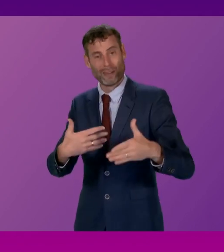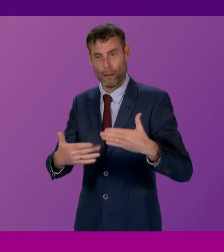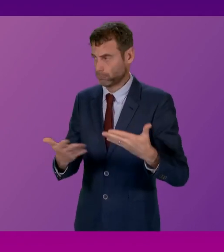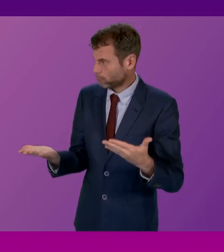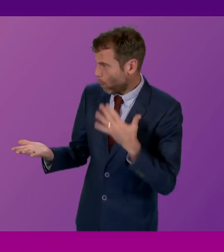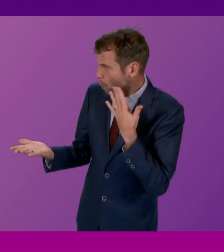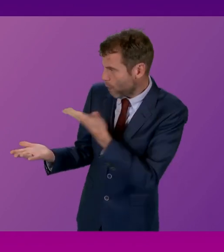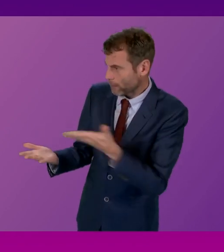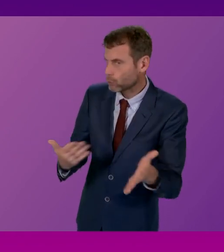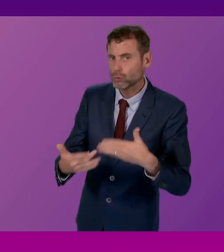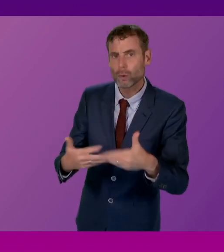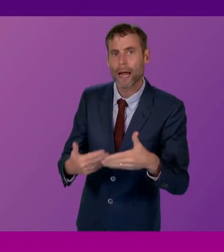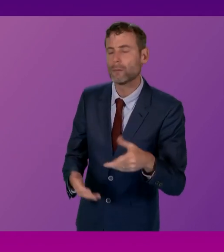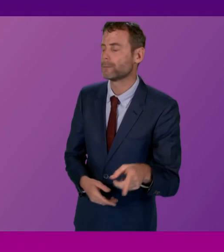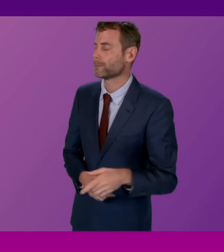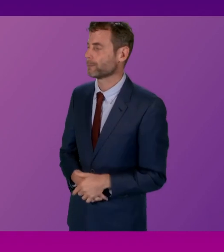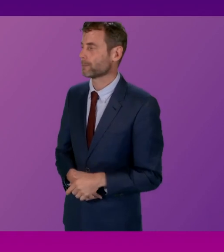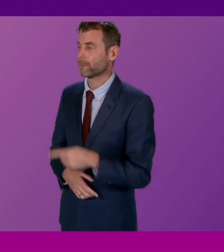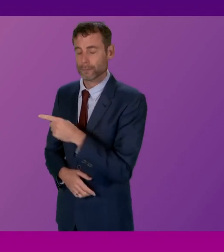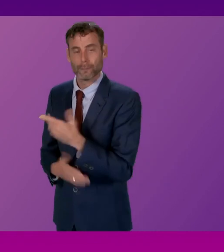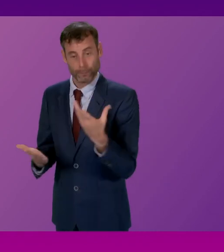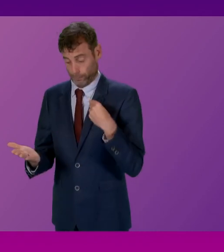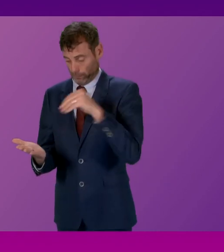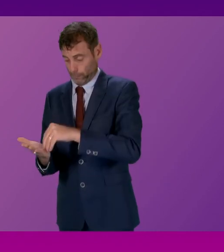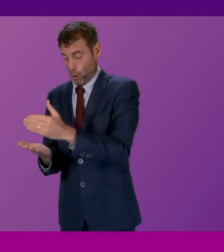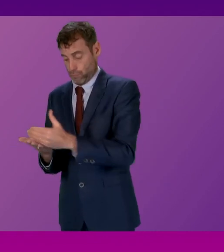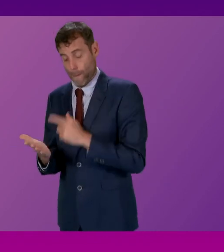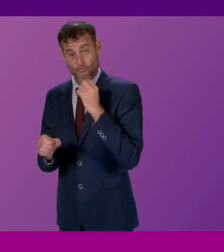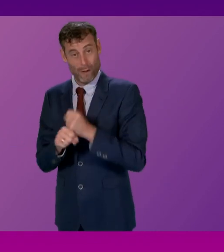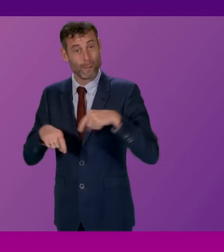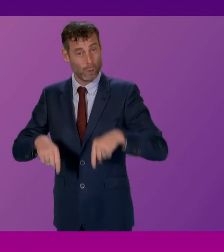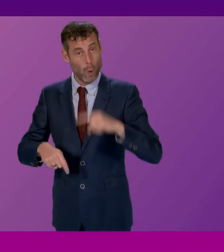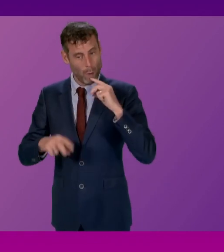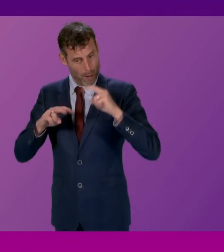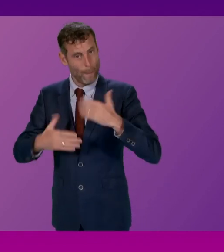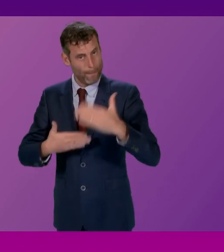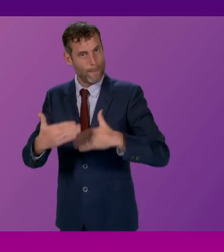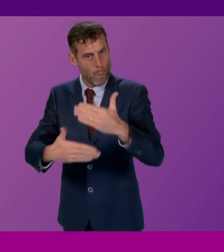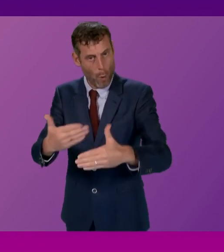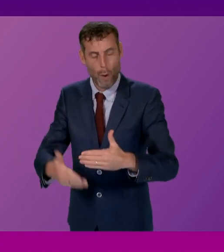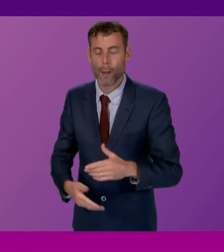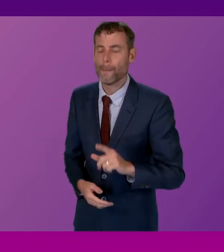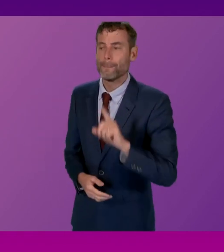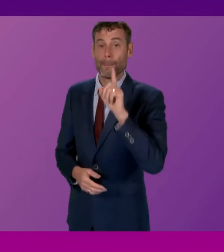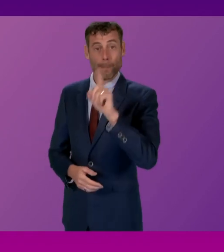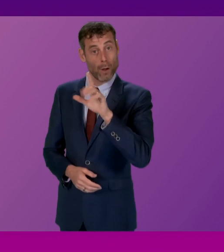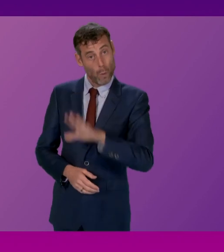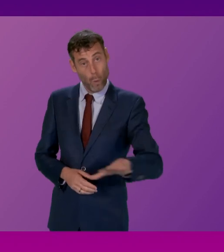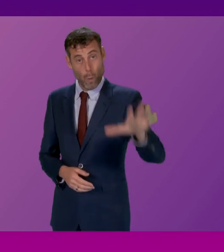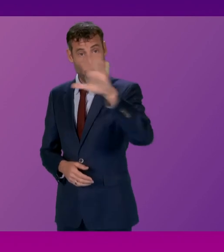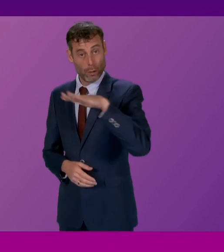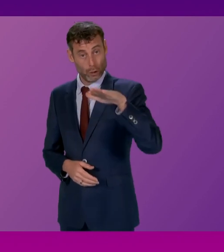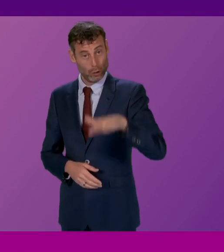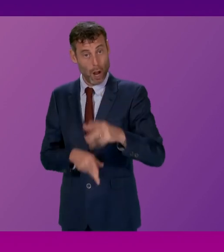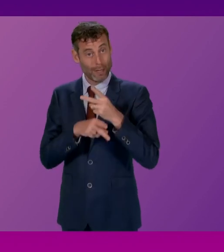at the end of this year. It's fair to say that overall capacity of the number of registered places across the whole childcare sector remains